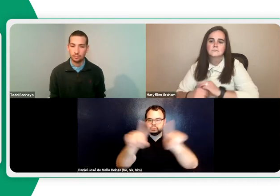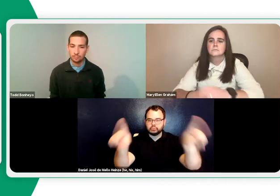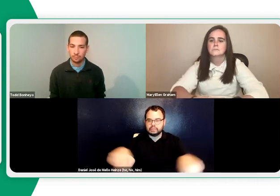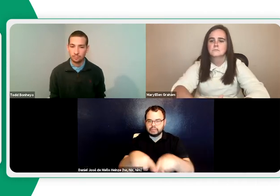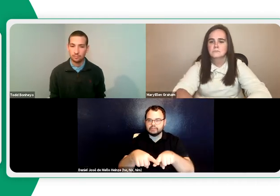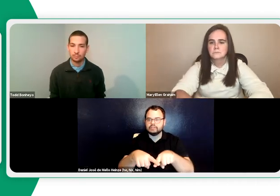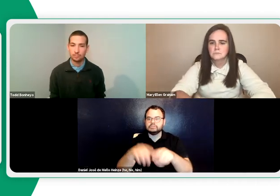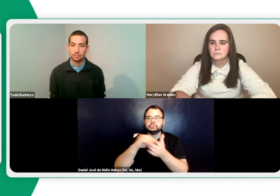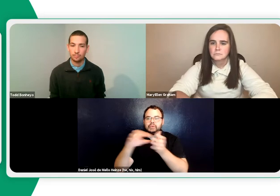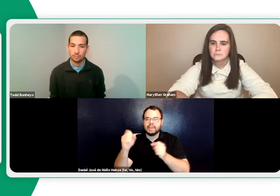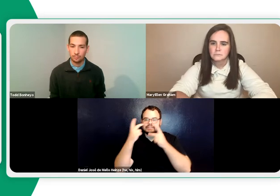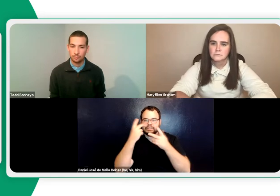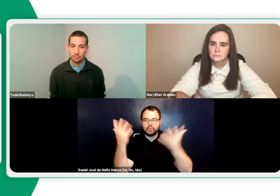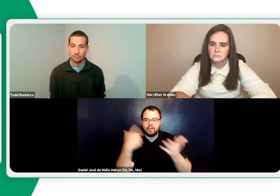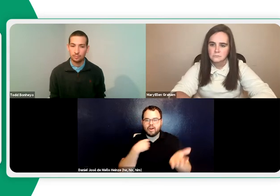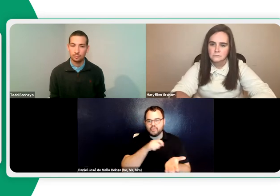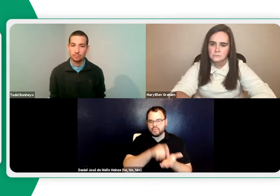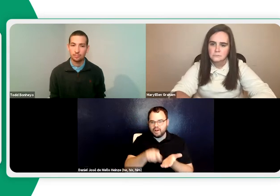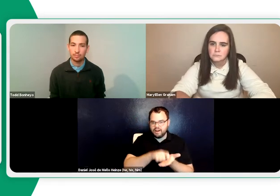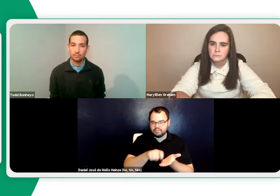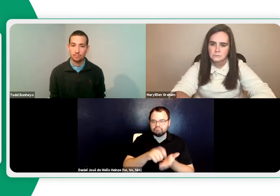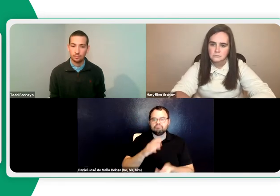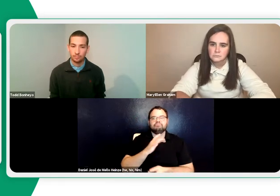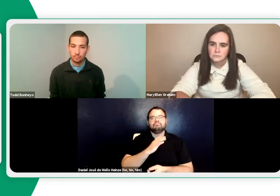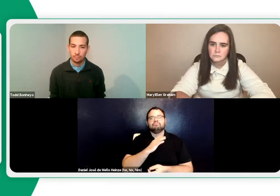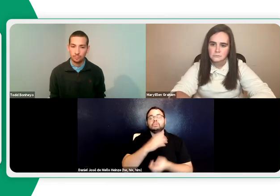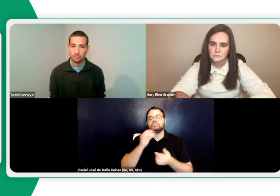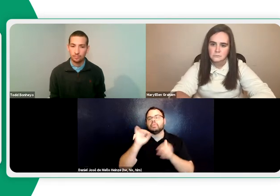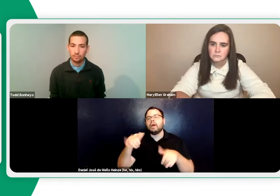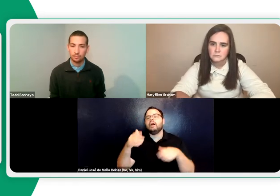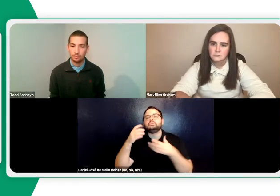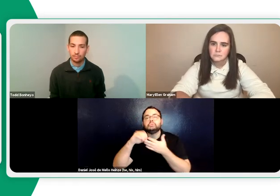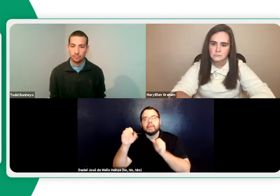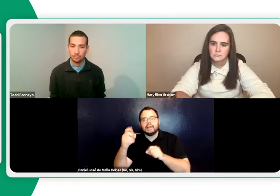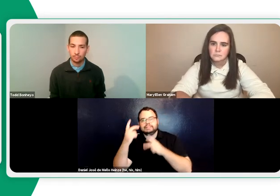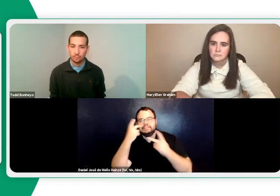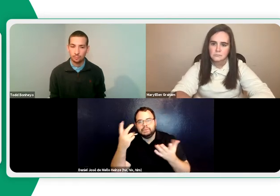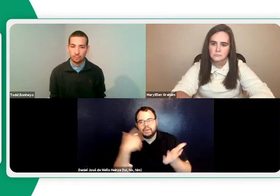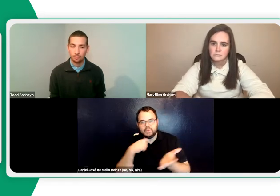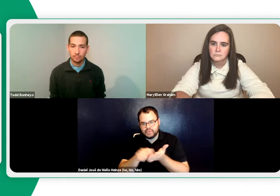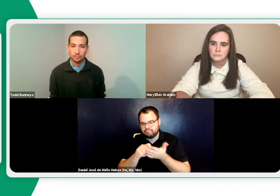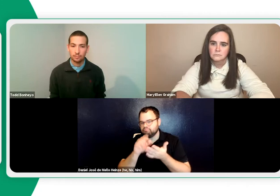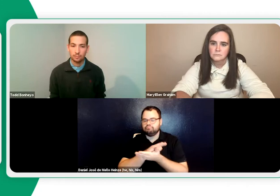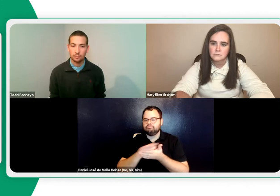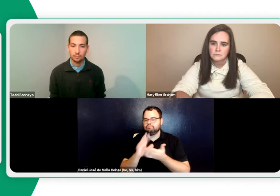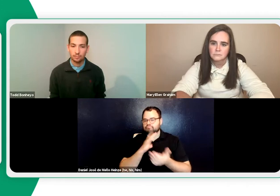on my iPad. And it shows up on the screen so the students can see what I'm writing. It's a really cool feature.